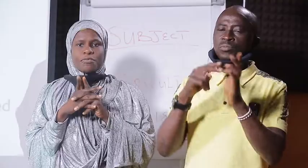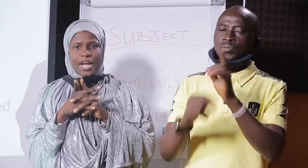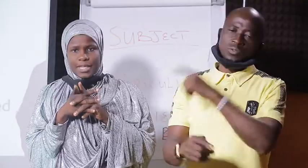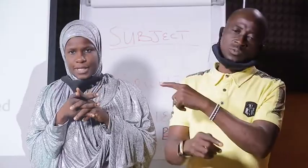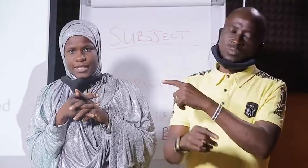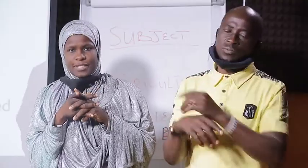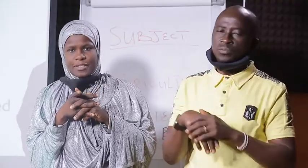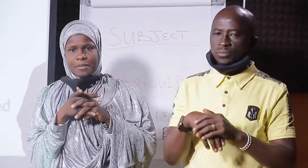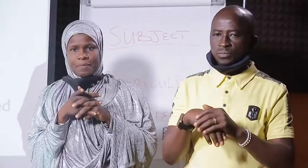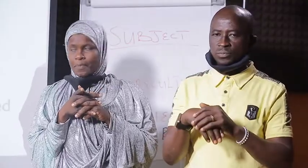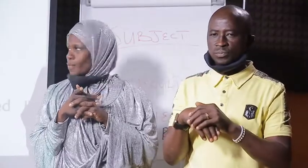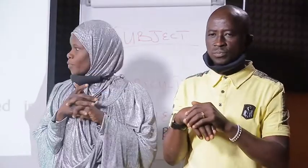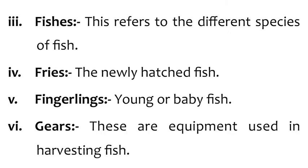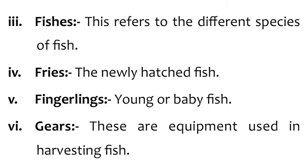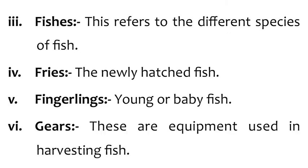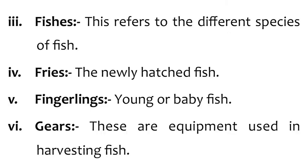what? Fries.